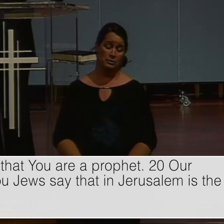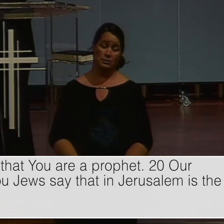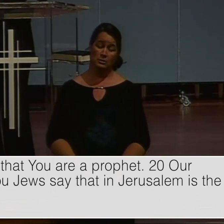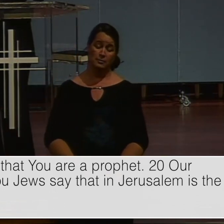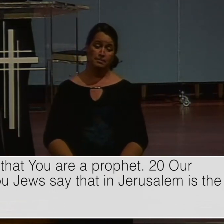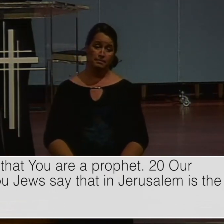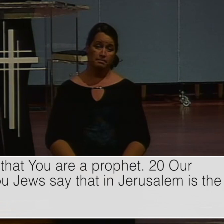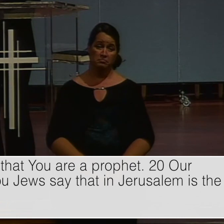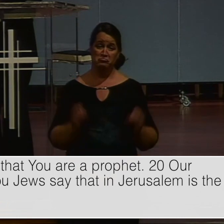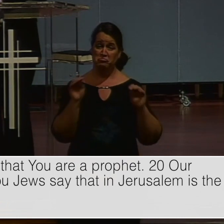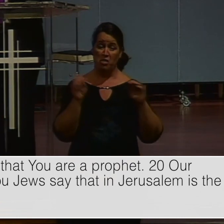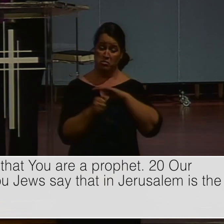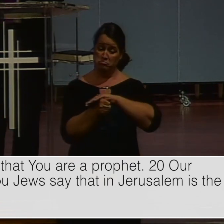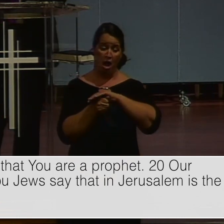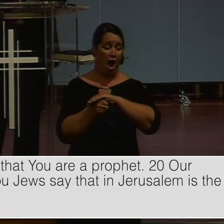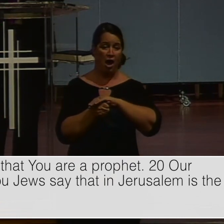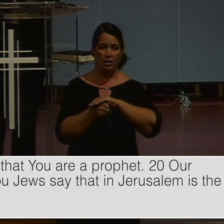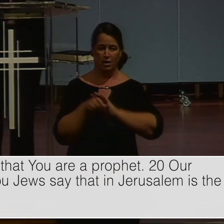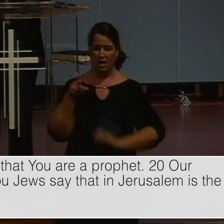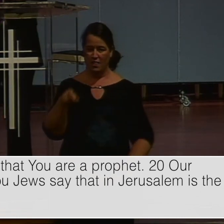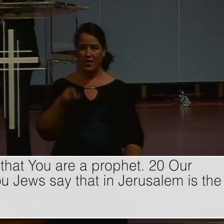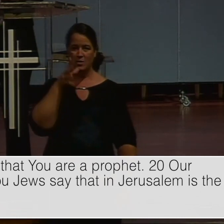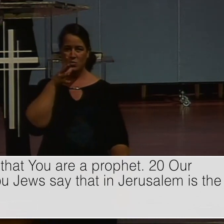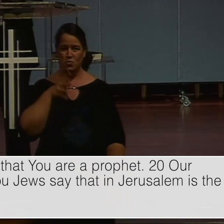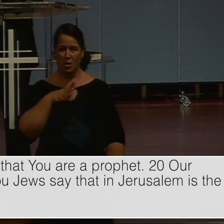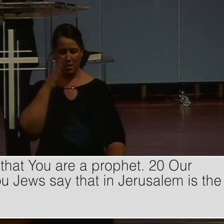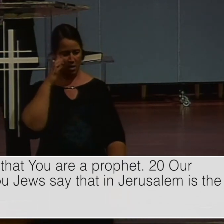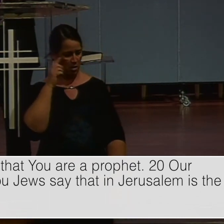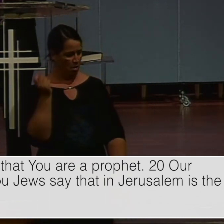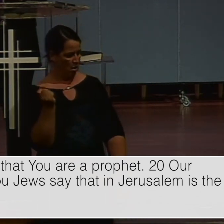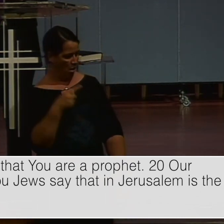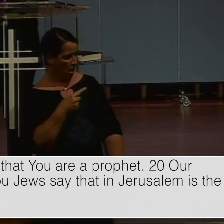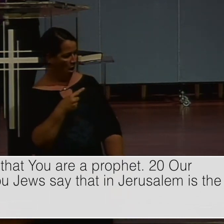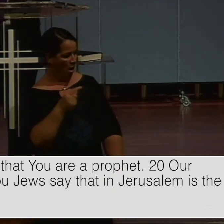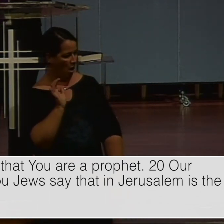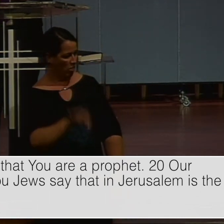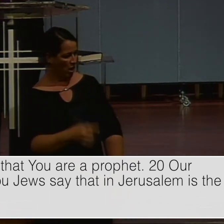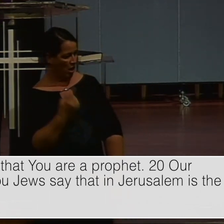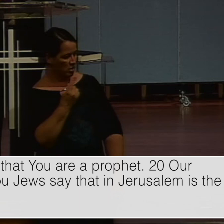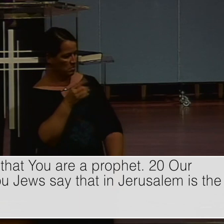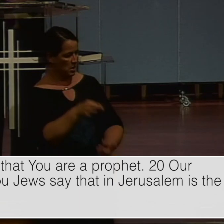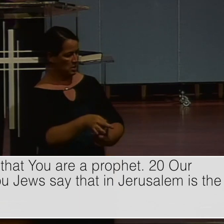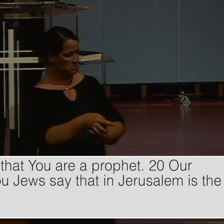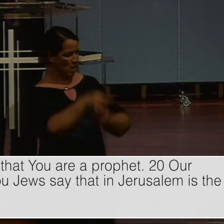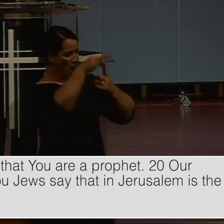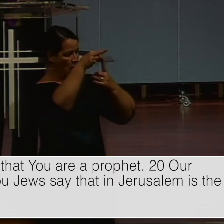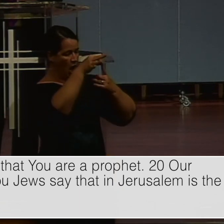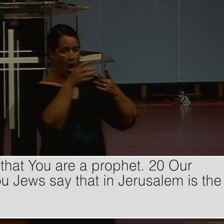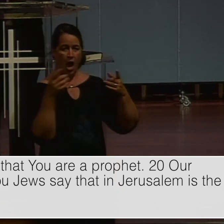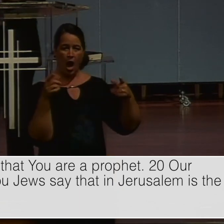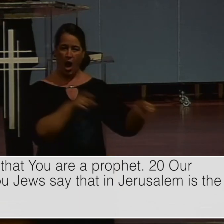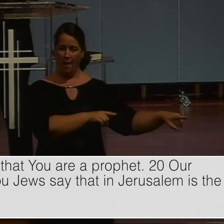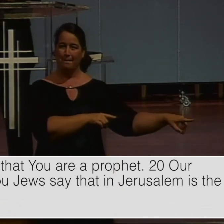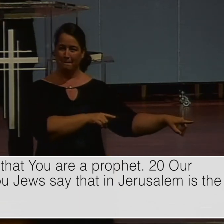we have to do. And she knew. Something supernatural. Was going on here. And so she. Takes